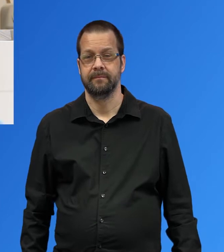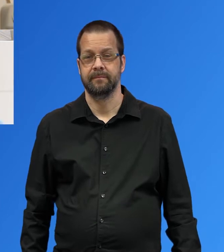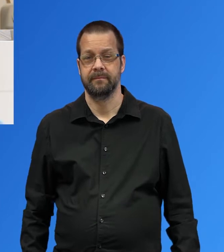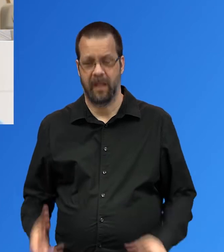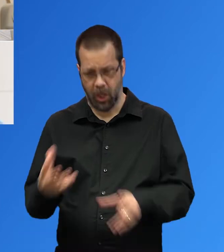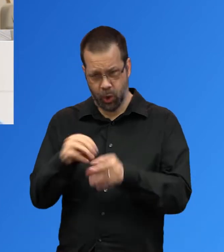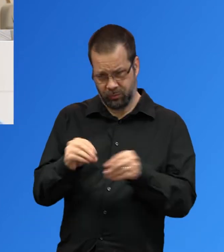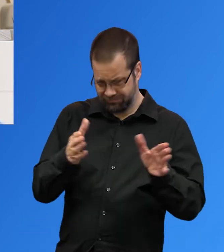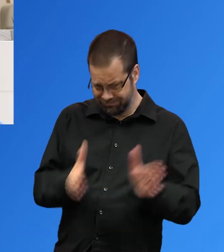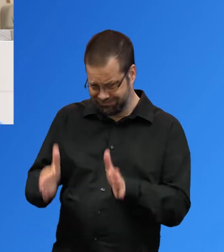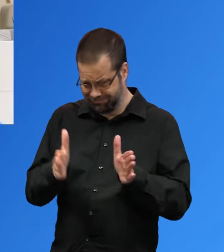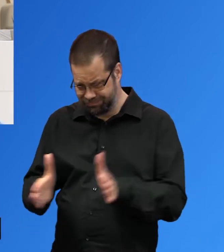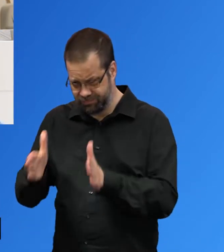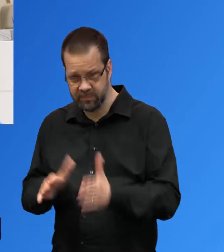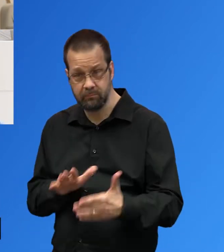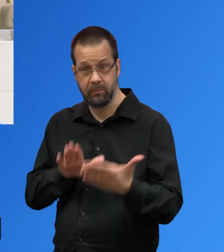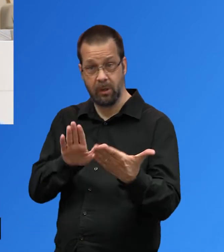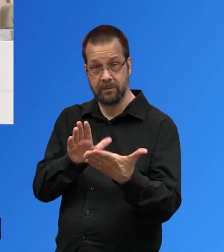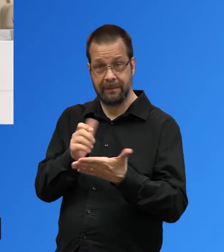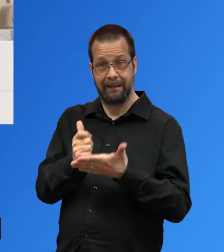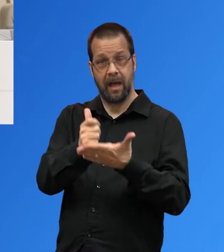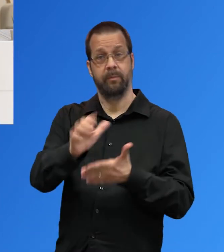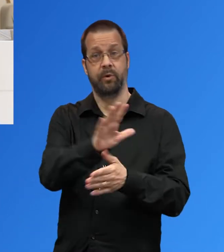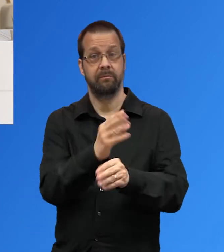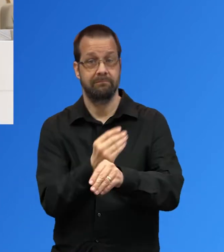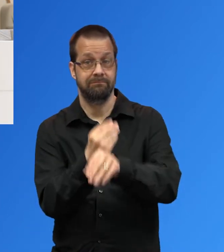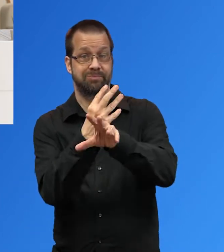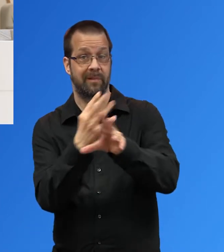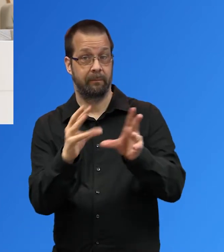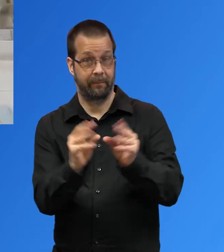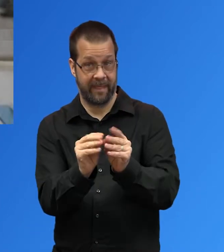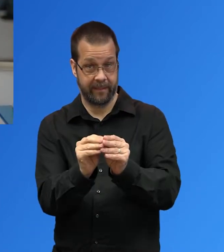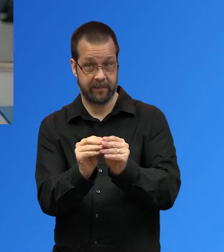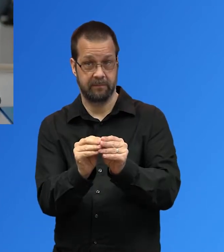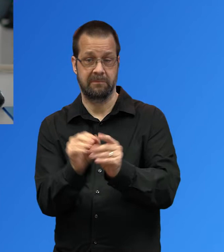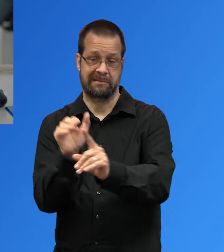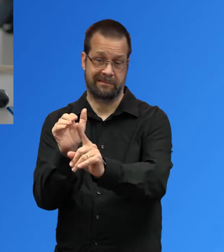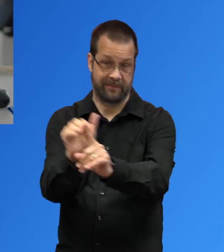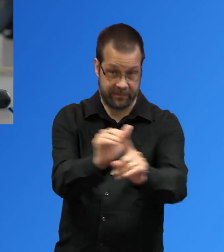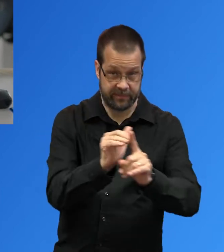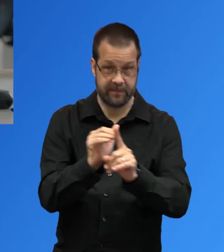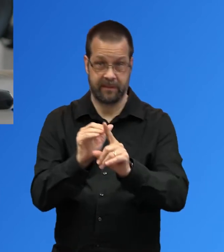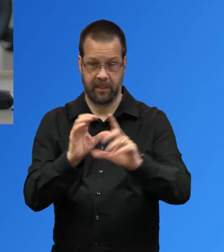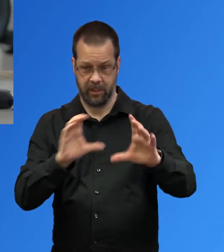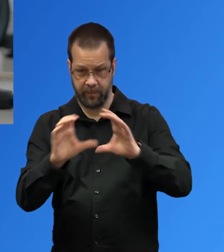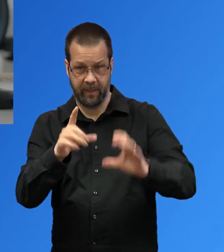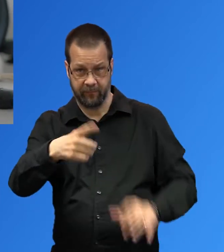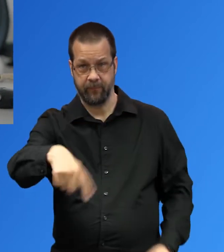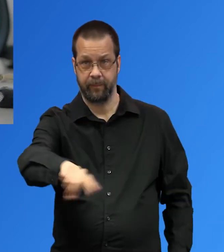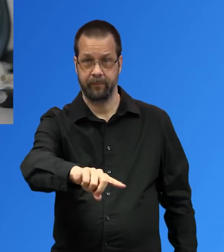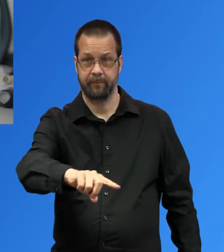Using an inclusive design approach to planning your meetings will help you reach and communicate with all members of your audience.